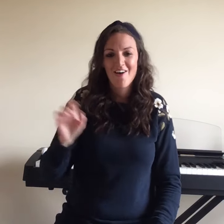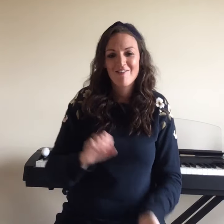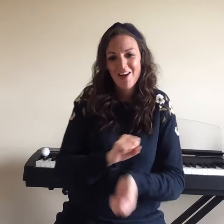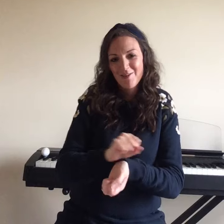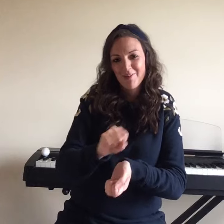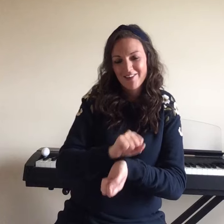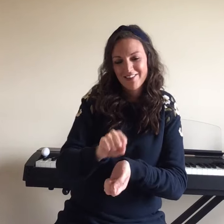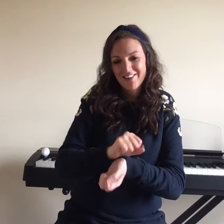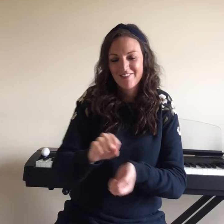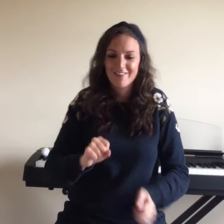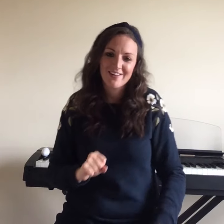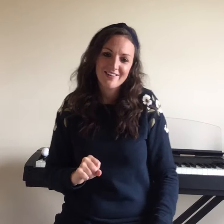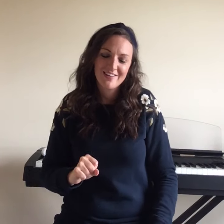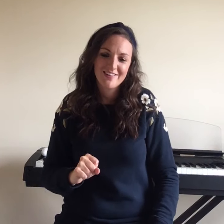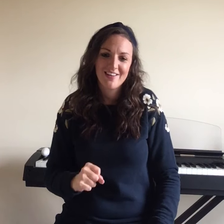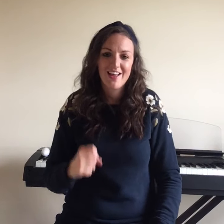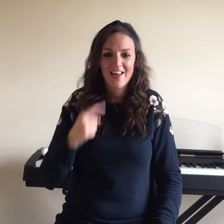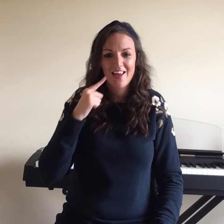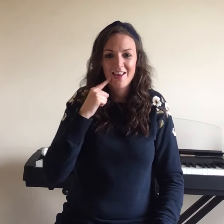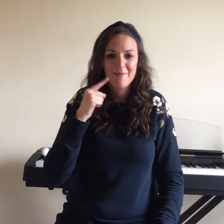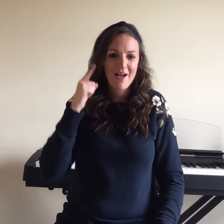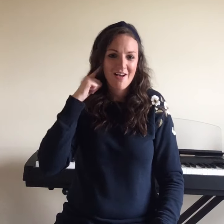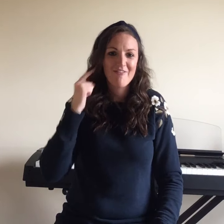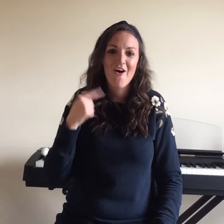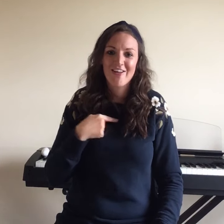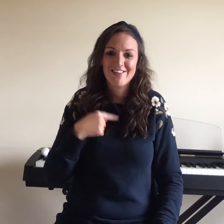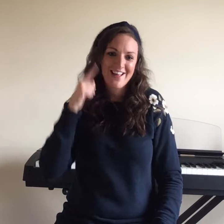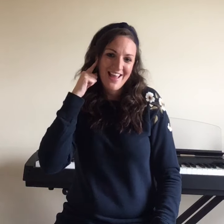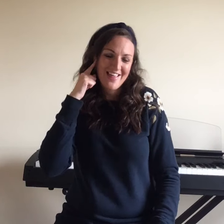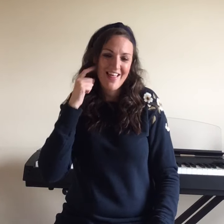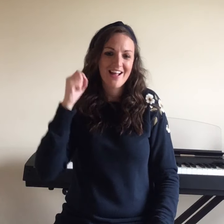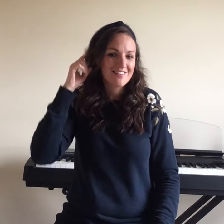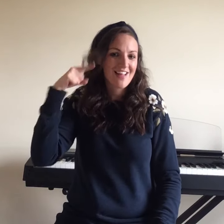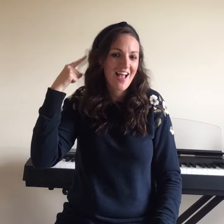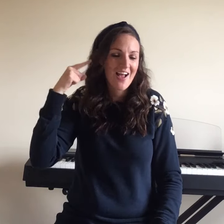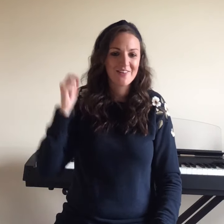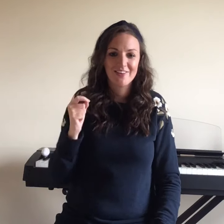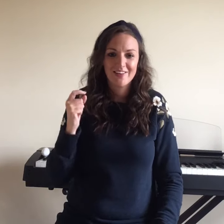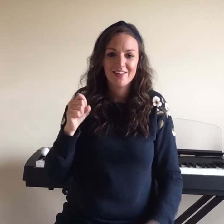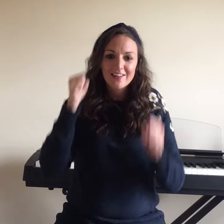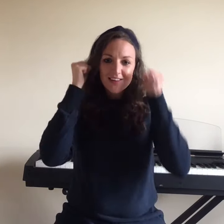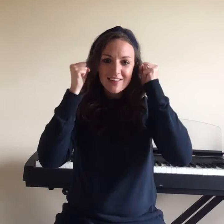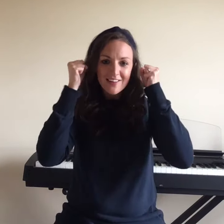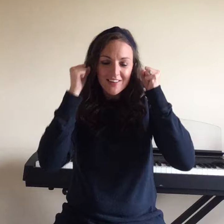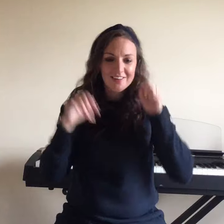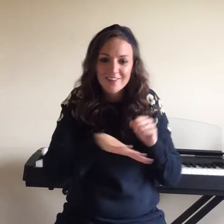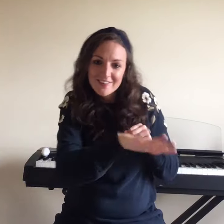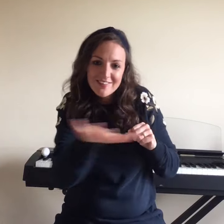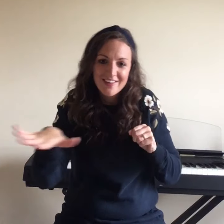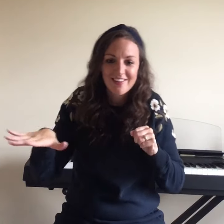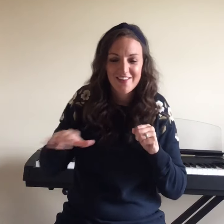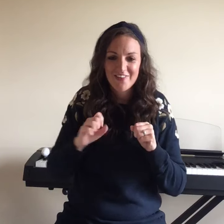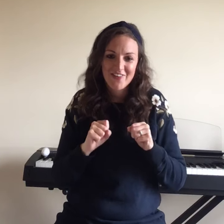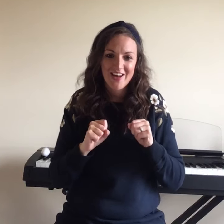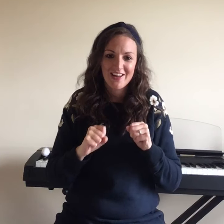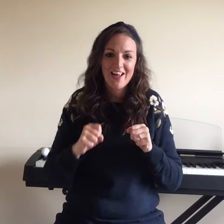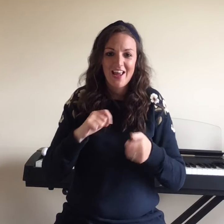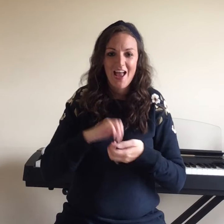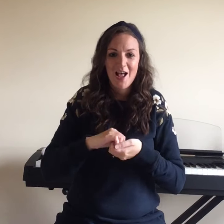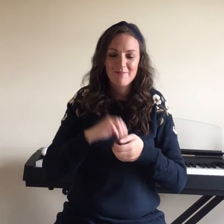Already crushing on the dust. You hear my voice. You hear that sound. Like thunder gonna shake through the crowd. You held